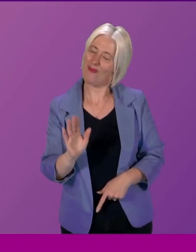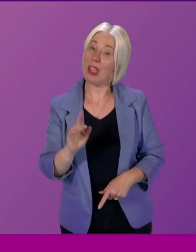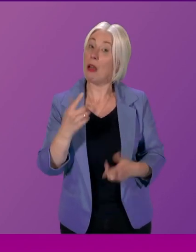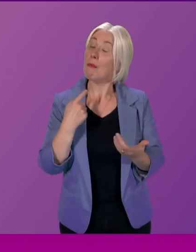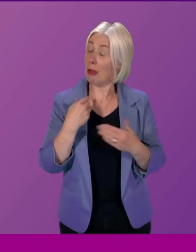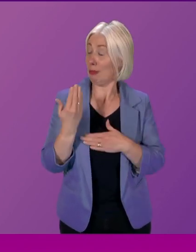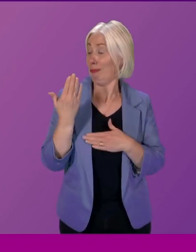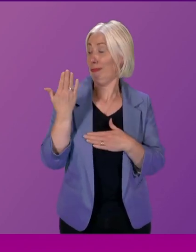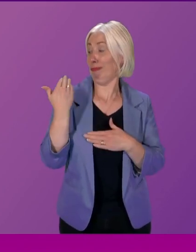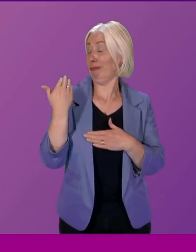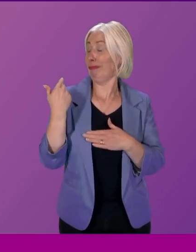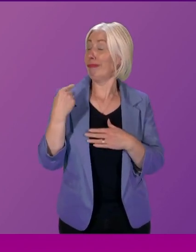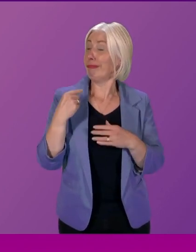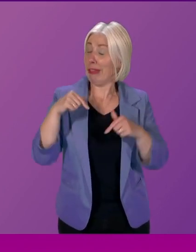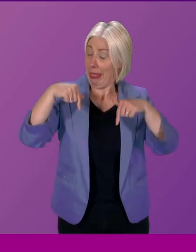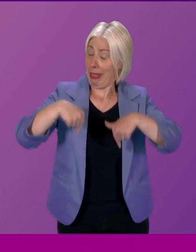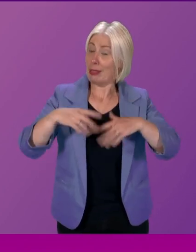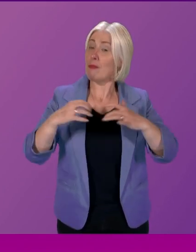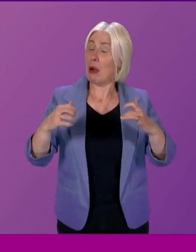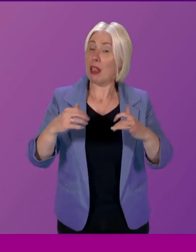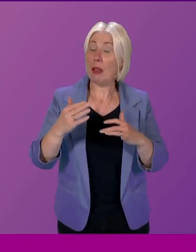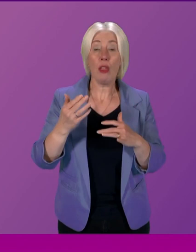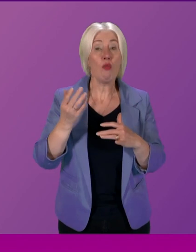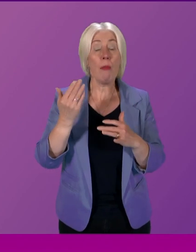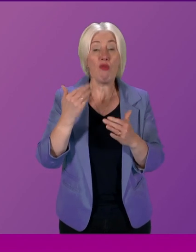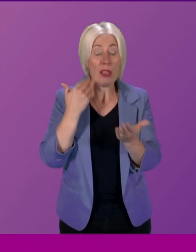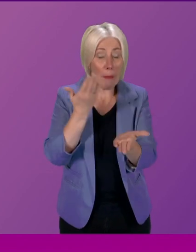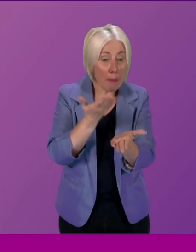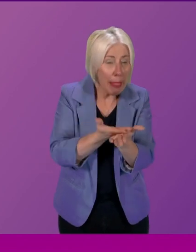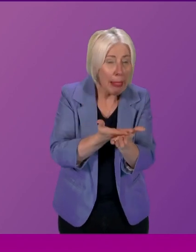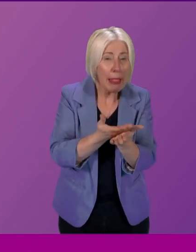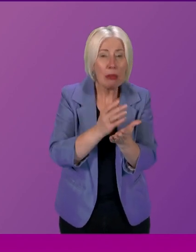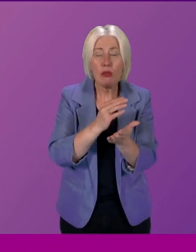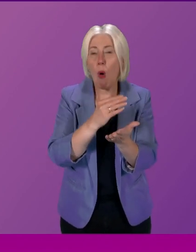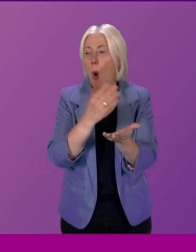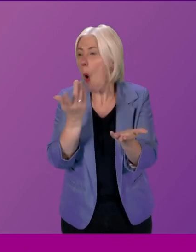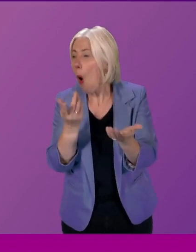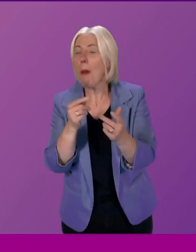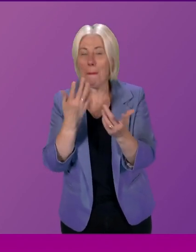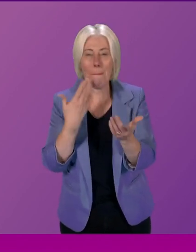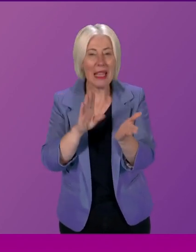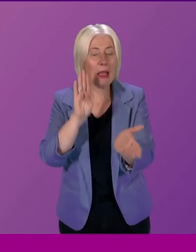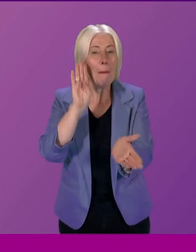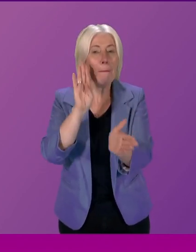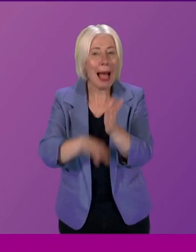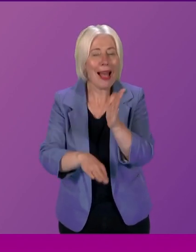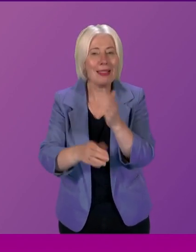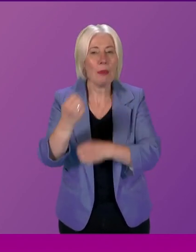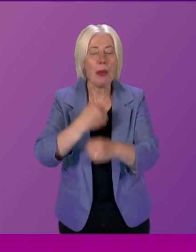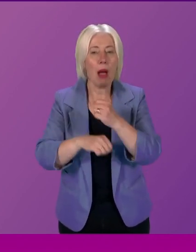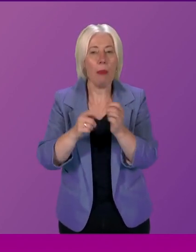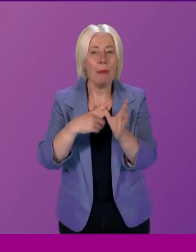Parliament to find examples of recent bills or parts thereof that have been passed into legislation